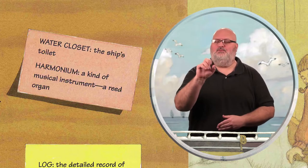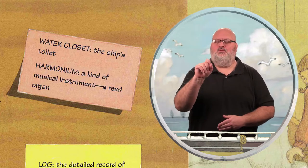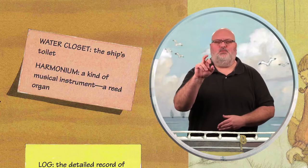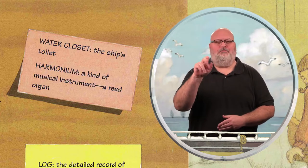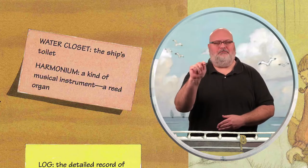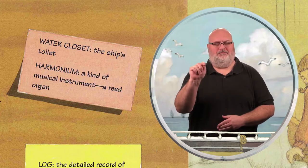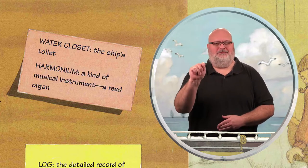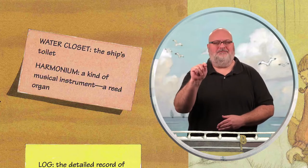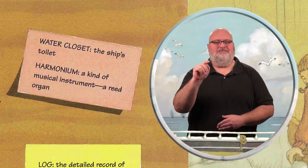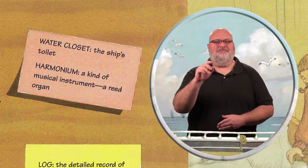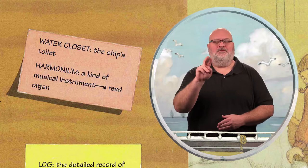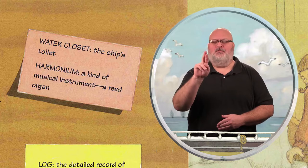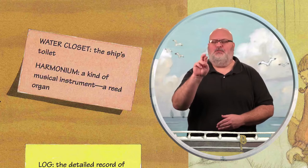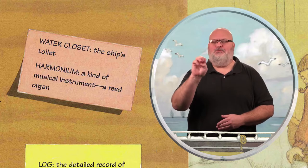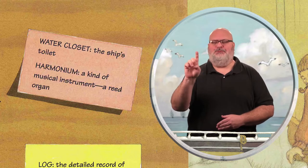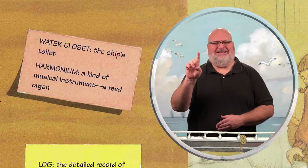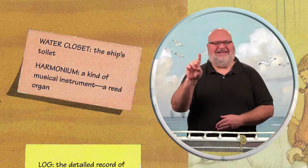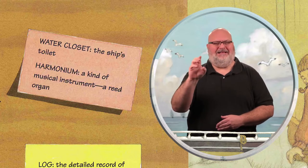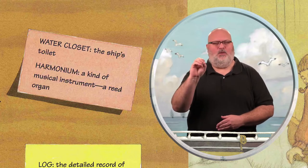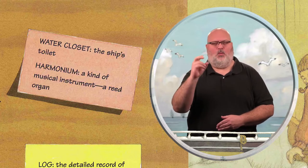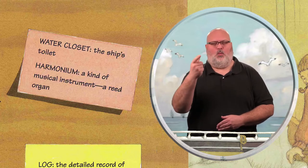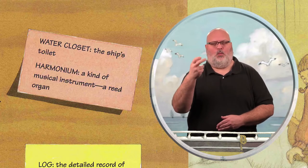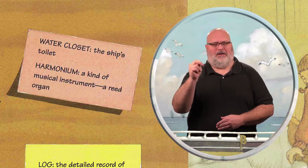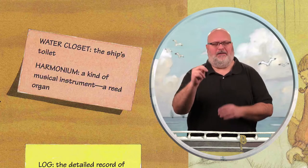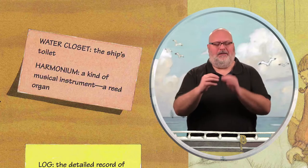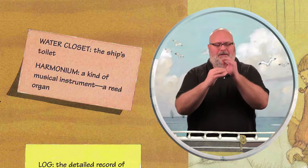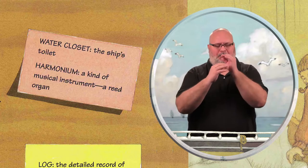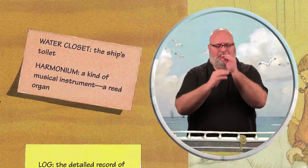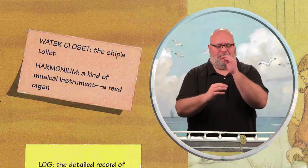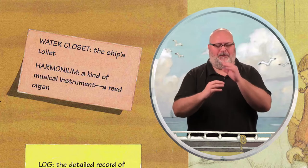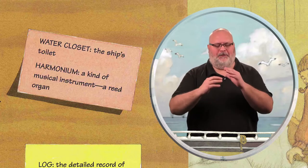A kind of musical instrument, a reed organ.